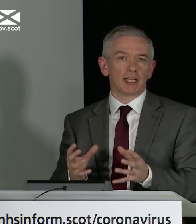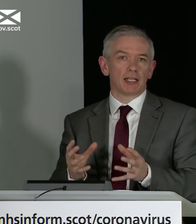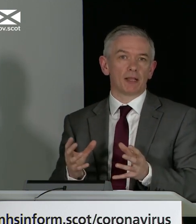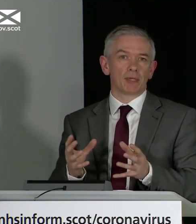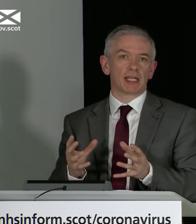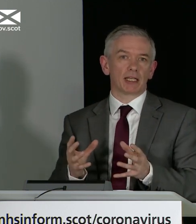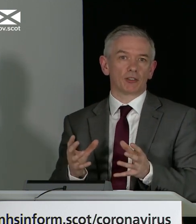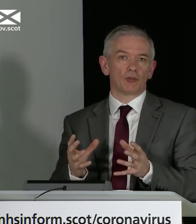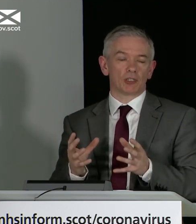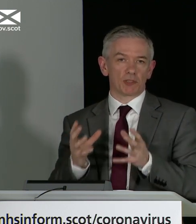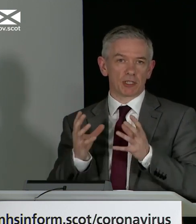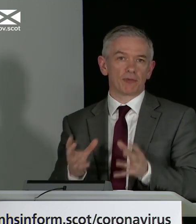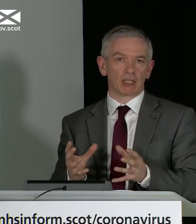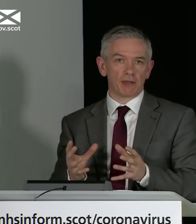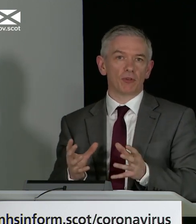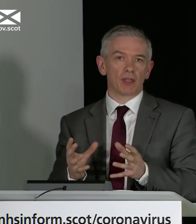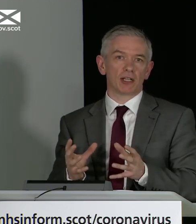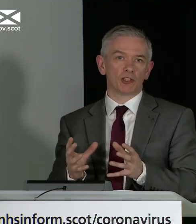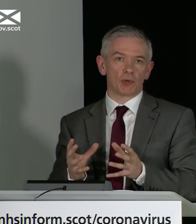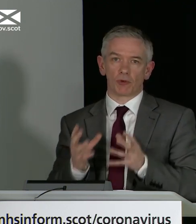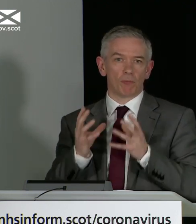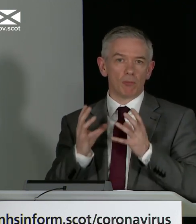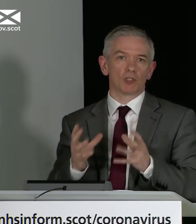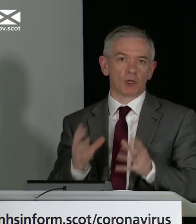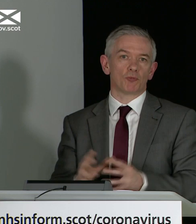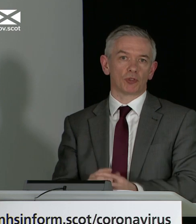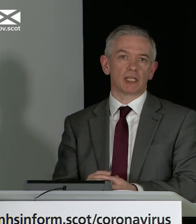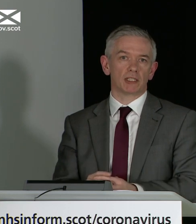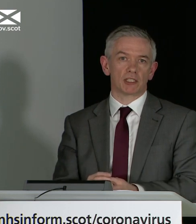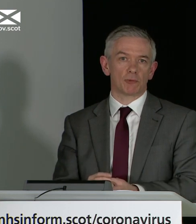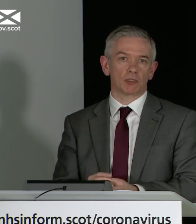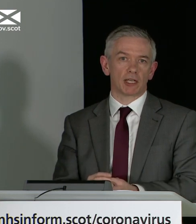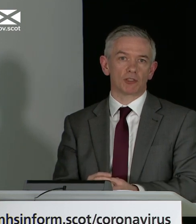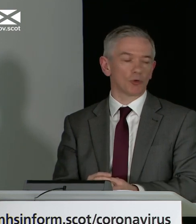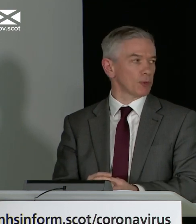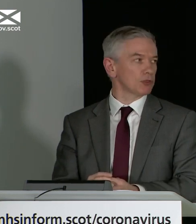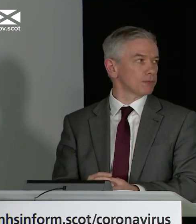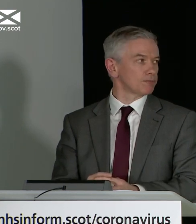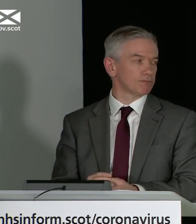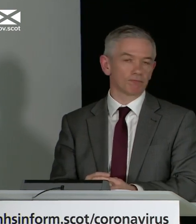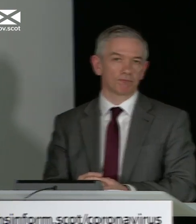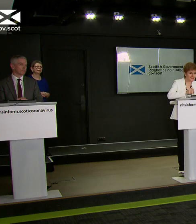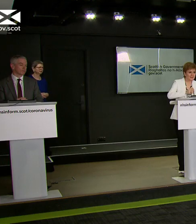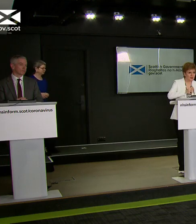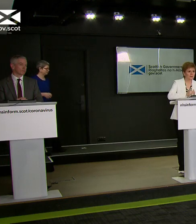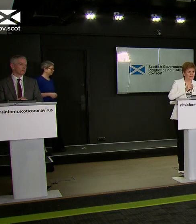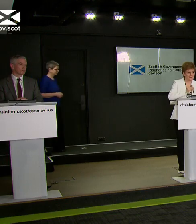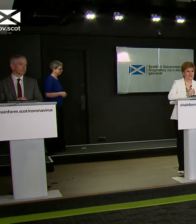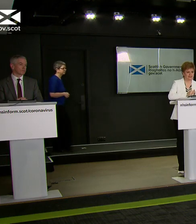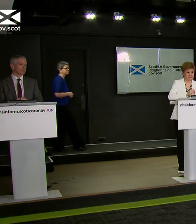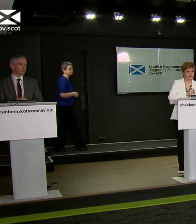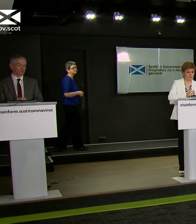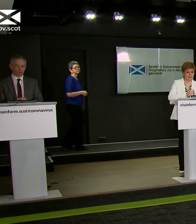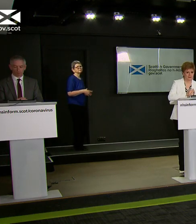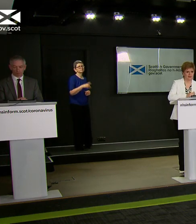in breaking that down on a specific level at that until we have got much, much more data that's able to tell us more about it. It's also important to get the number of